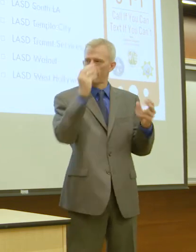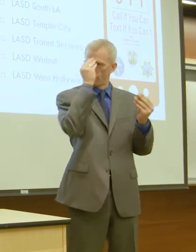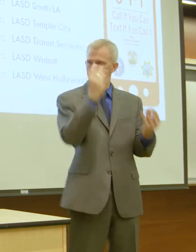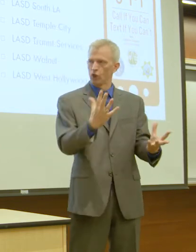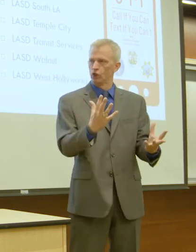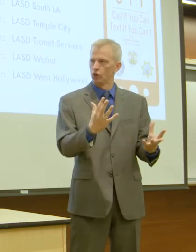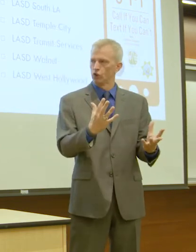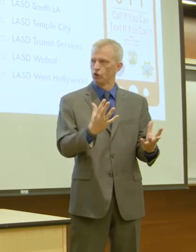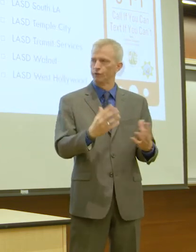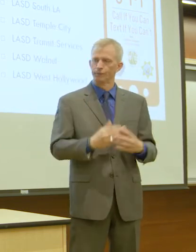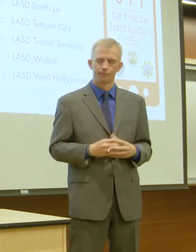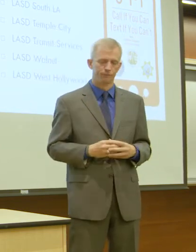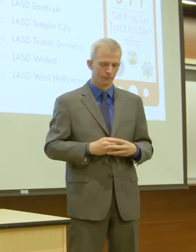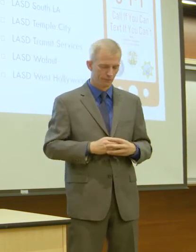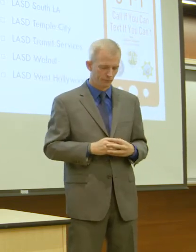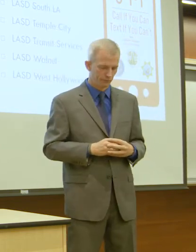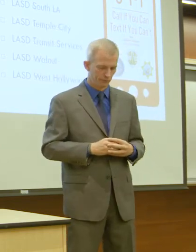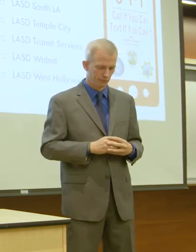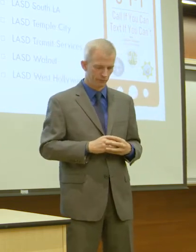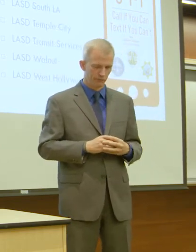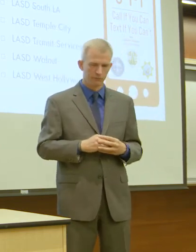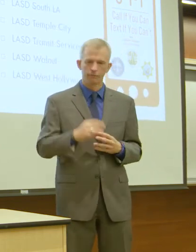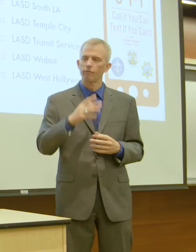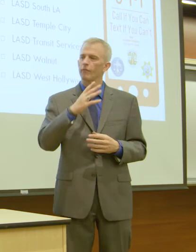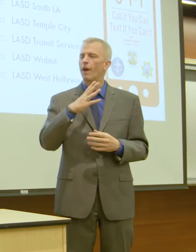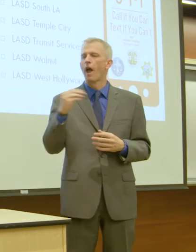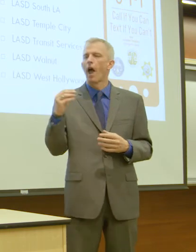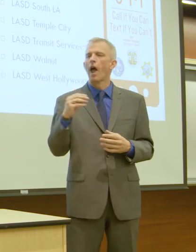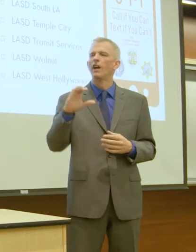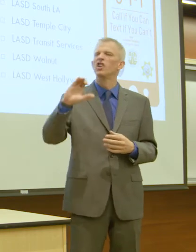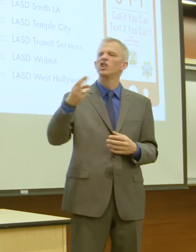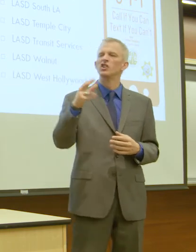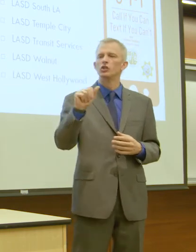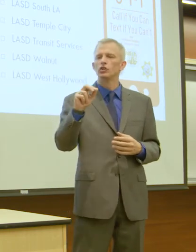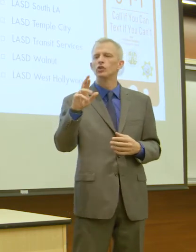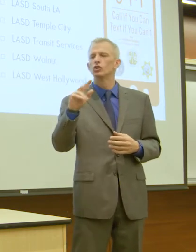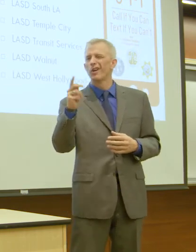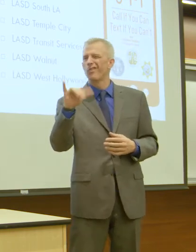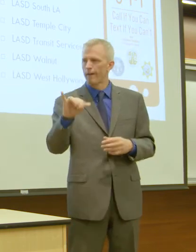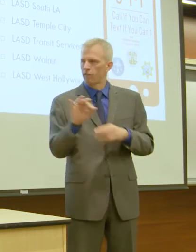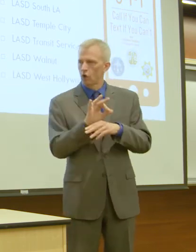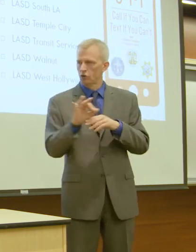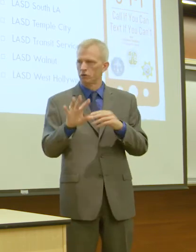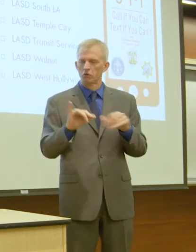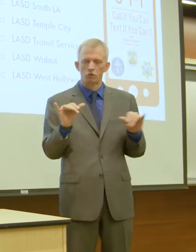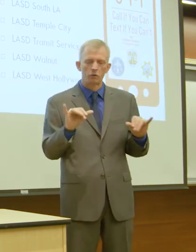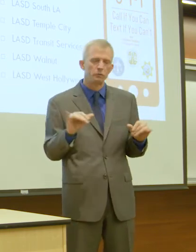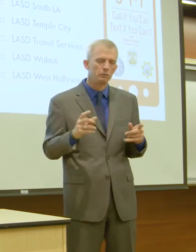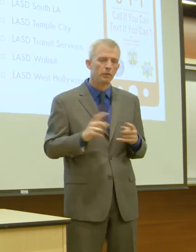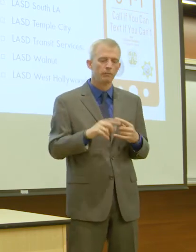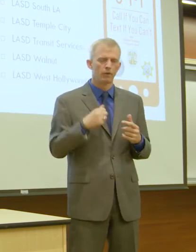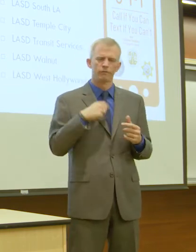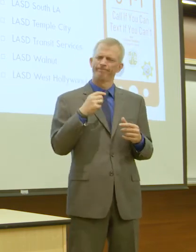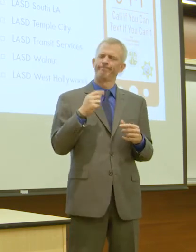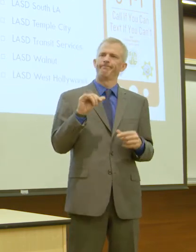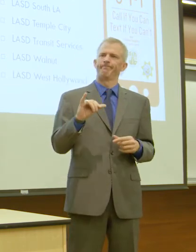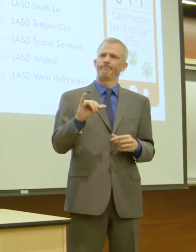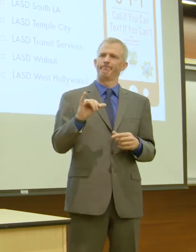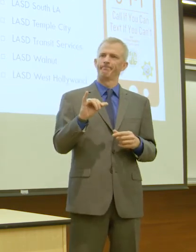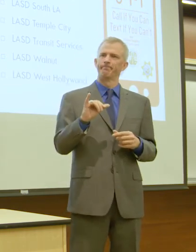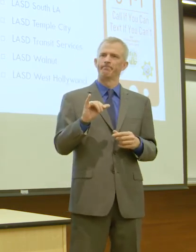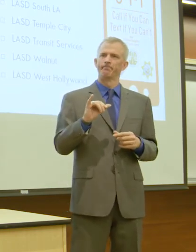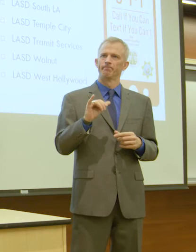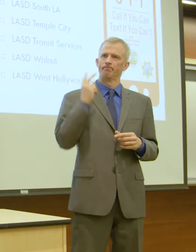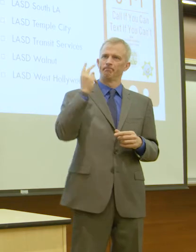charitable functions that we were engaged in. And it really reminded me that all of this is about partnerships, collaboration,